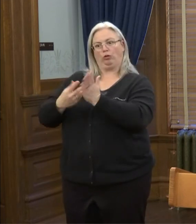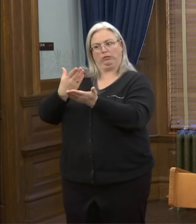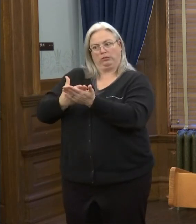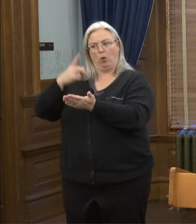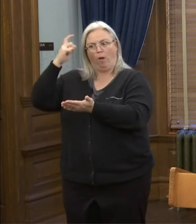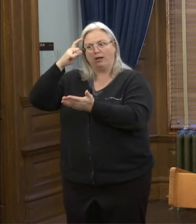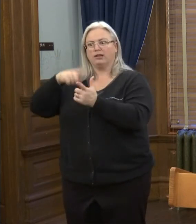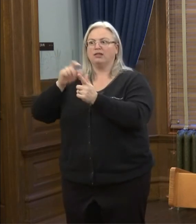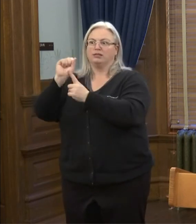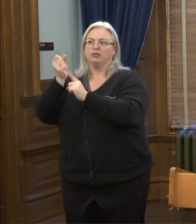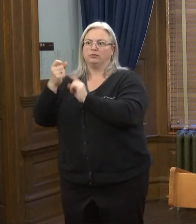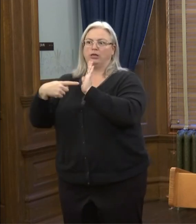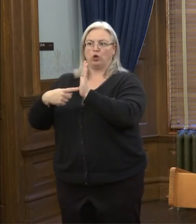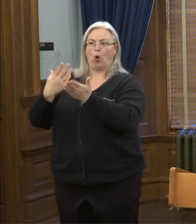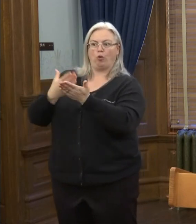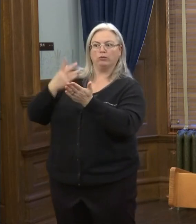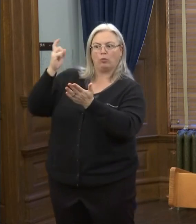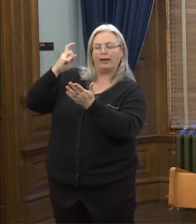as circumstances dictate.